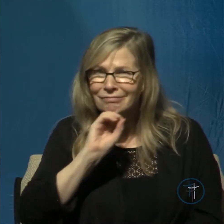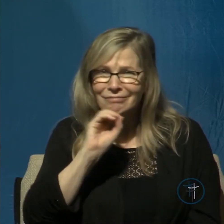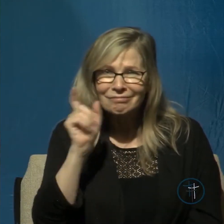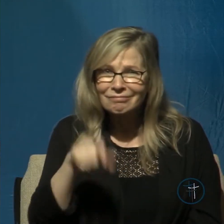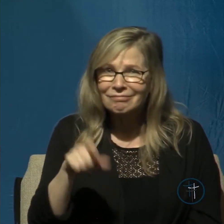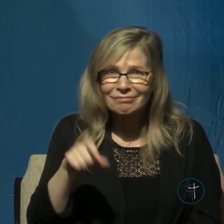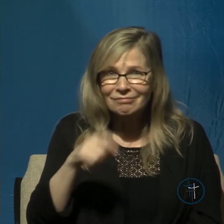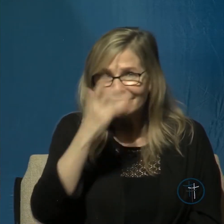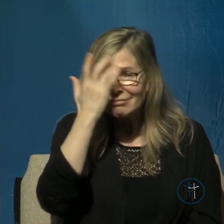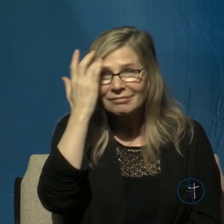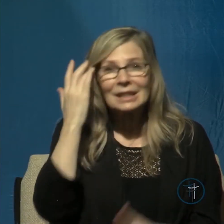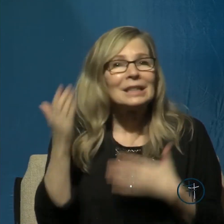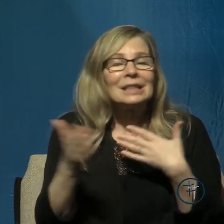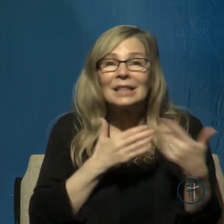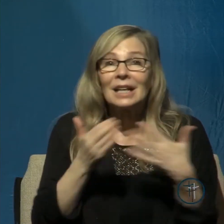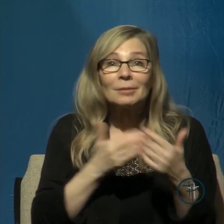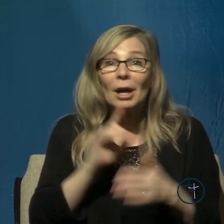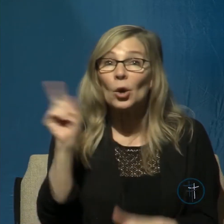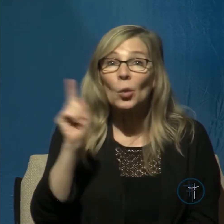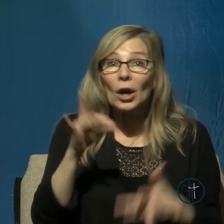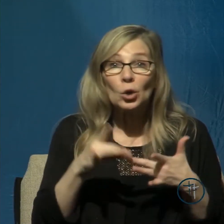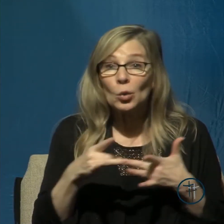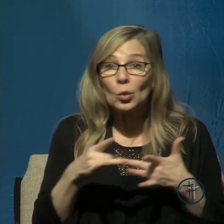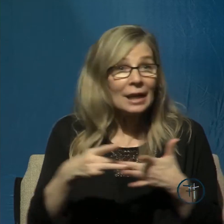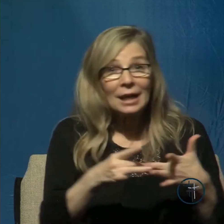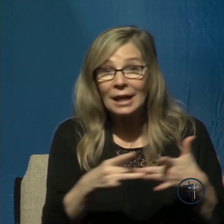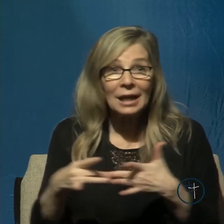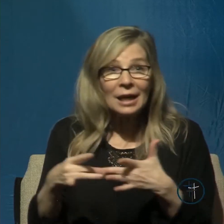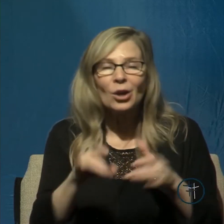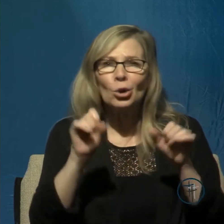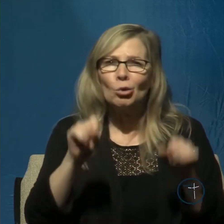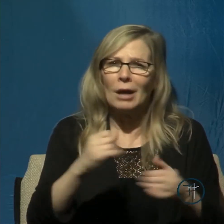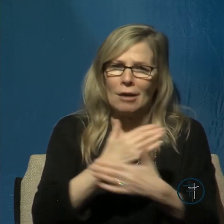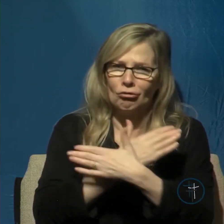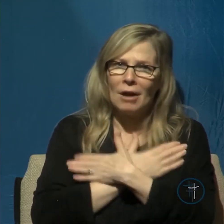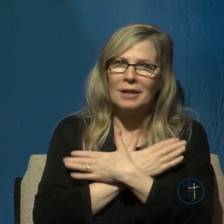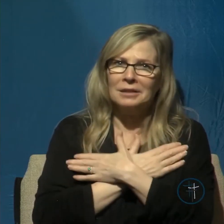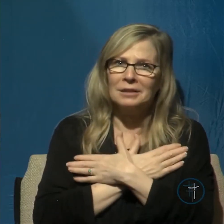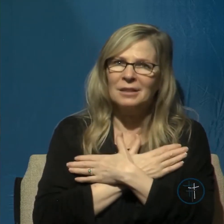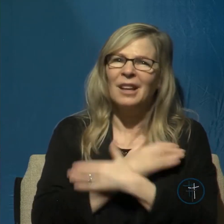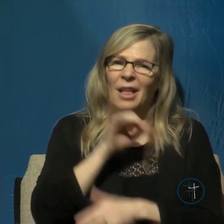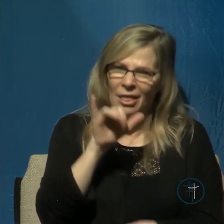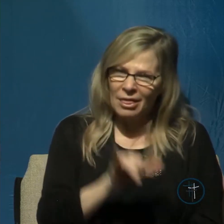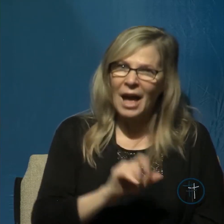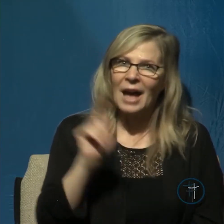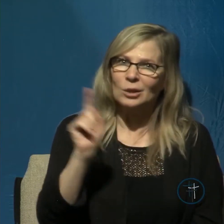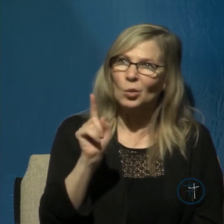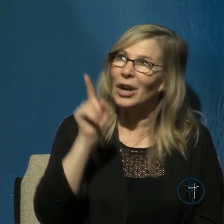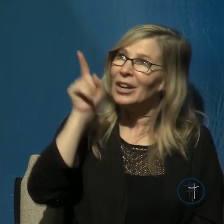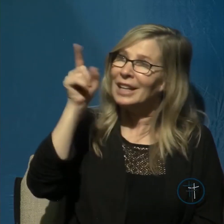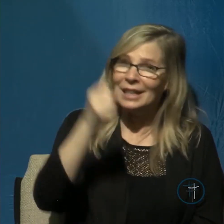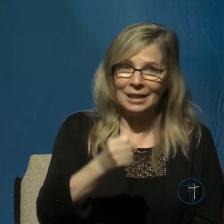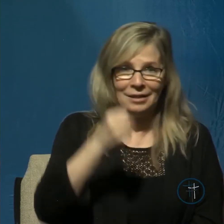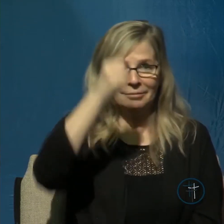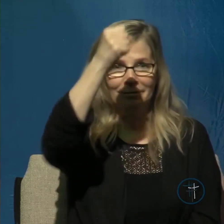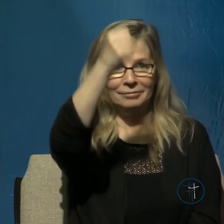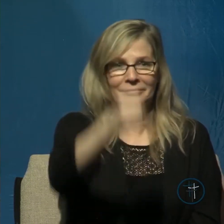no matter where he leads you, you can rest in the fact that this is where he has sovereignly decreed for you to